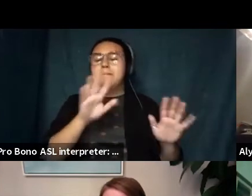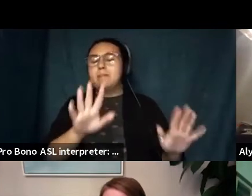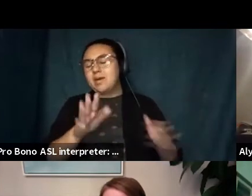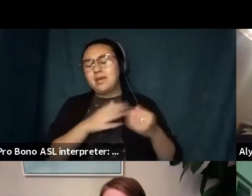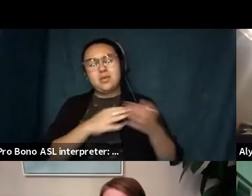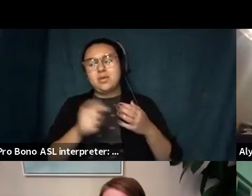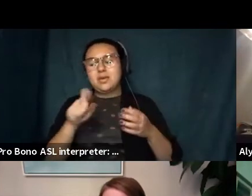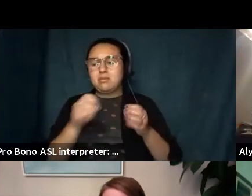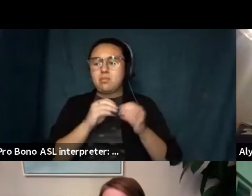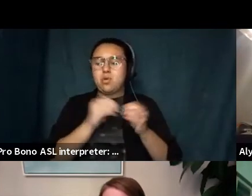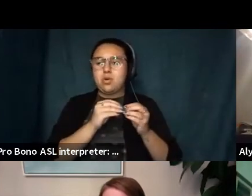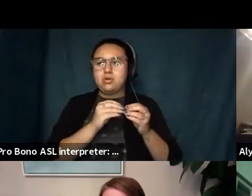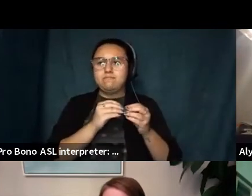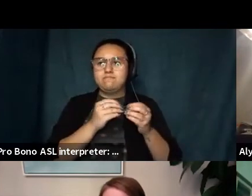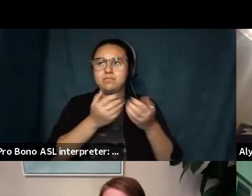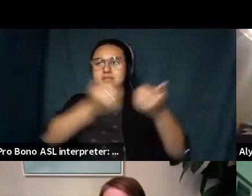stasis happening